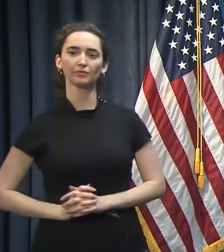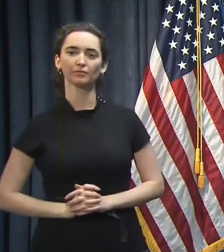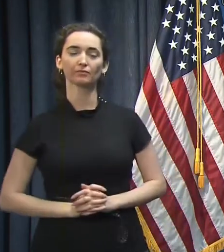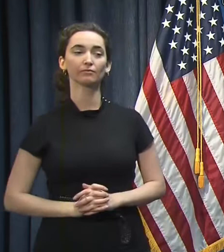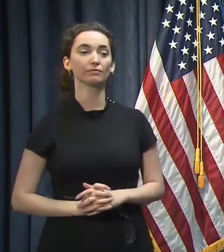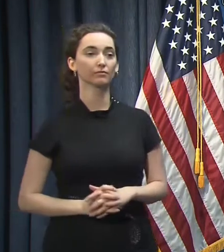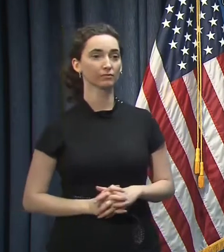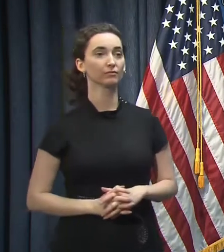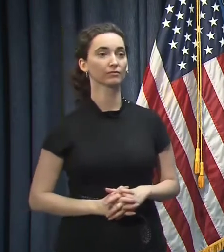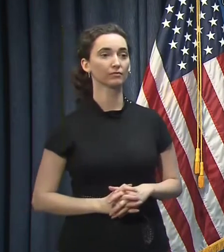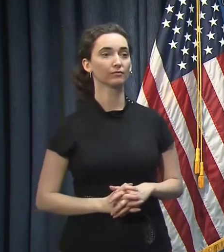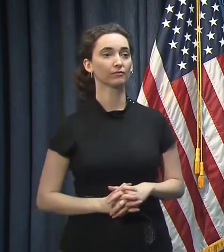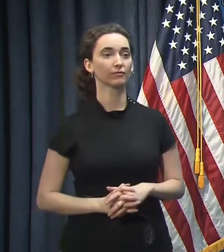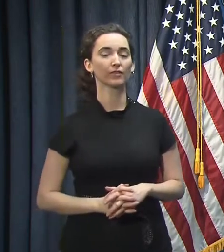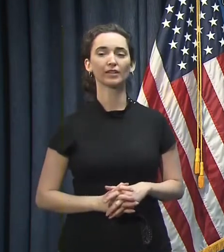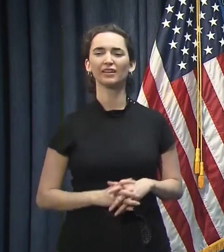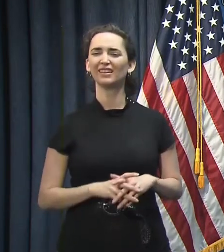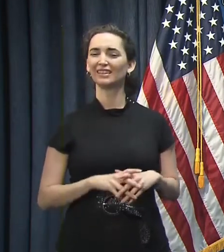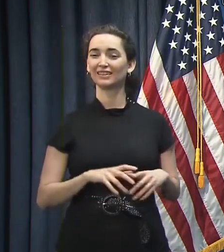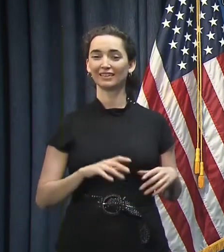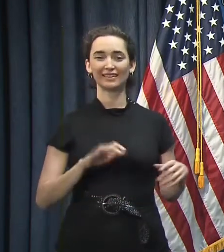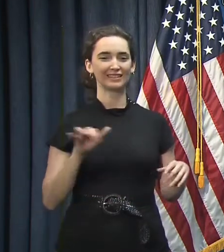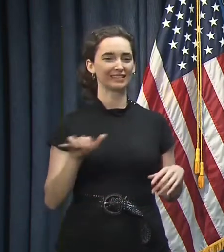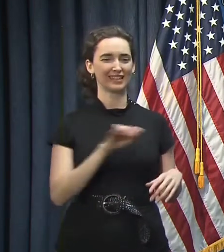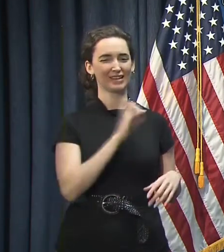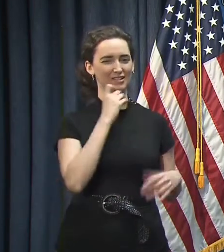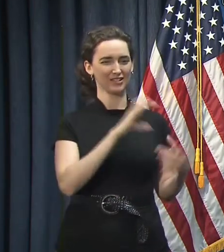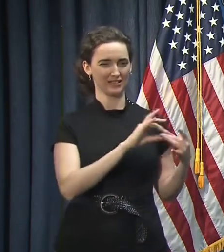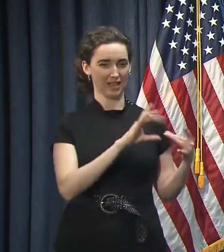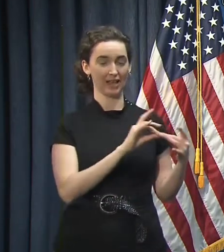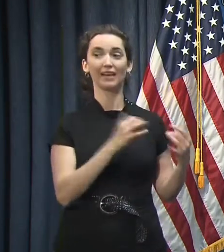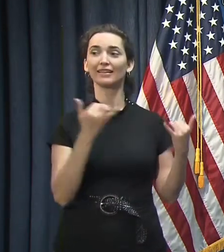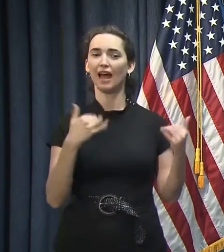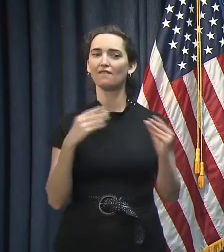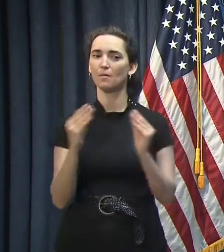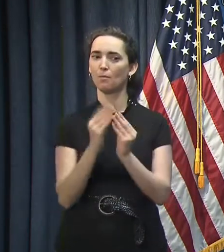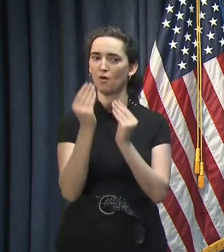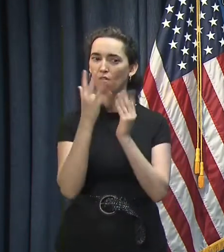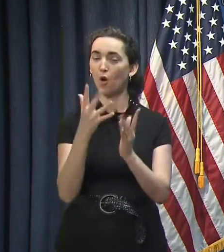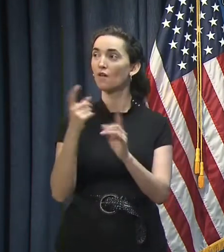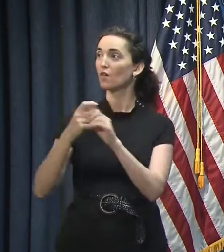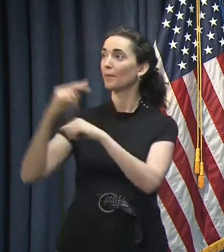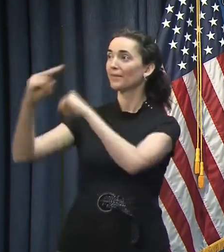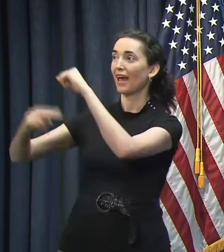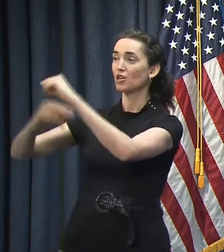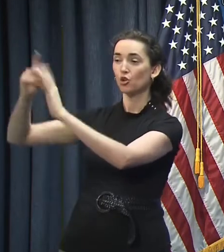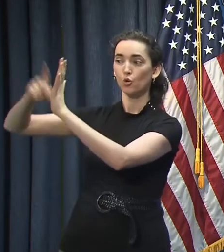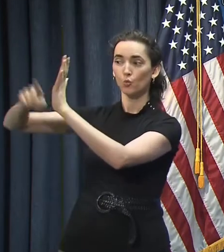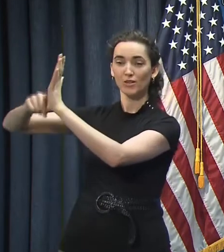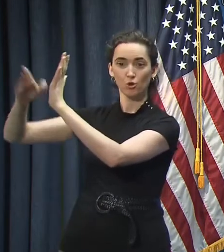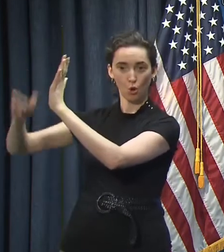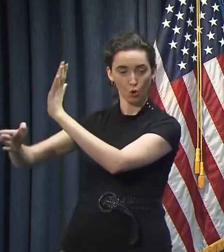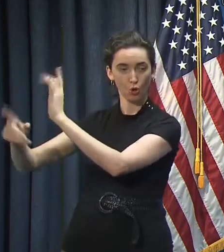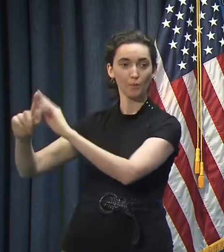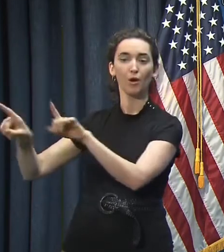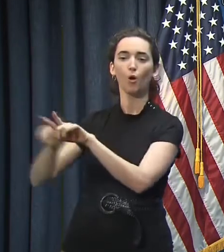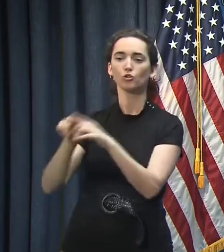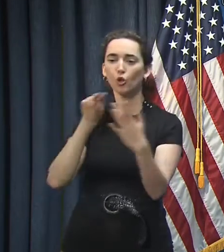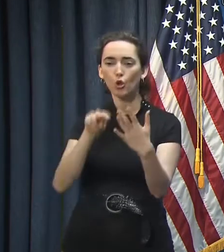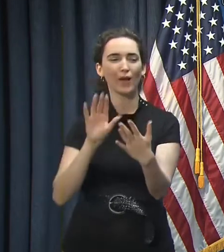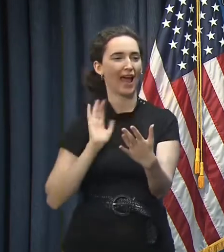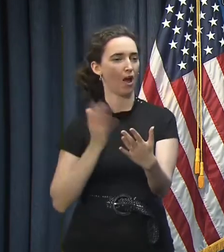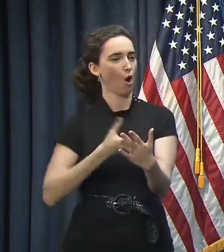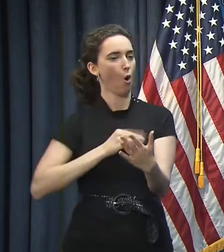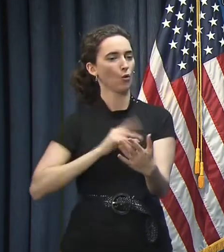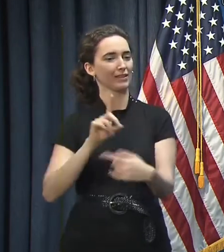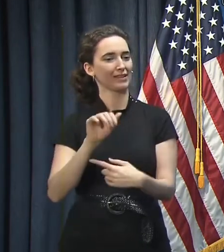Yeah, and along the lines of what the Governor was saying, we have a lot more information, not only from national researchers, but just looking at data in our own